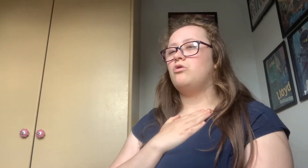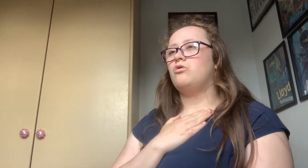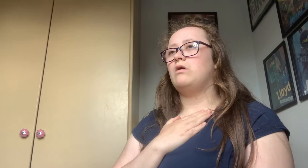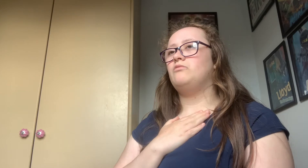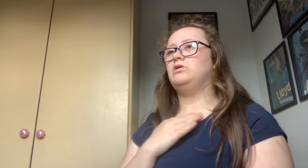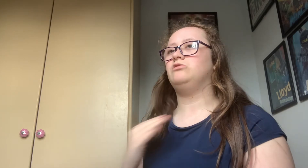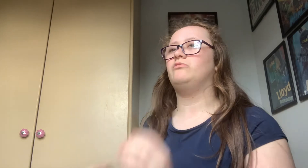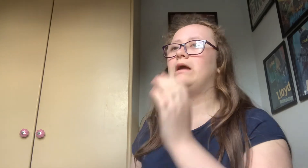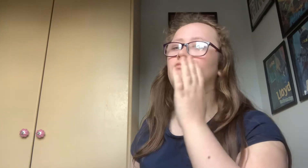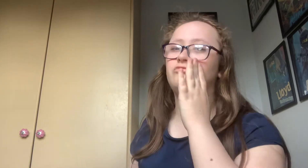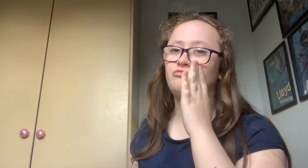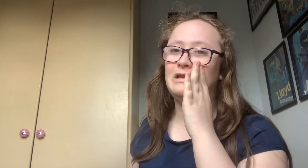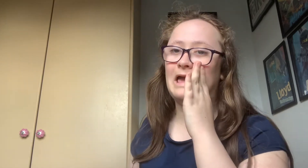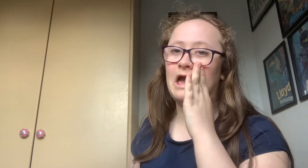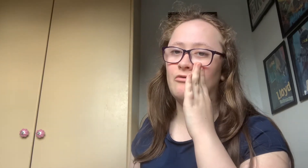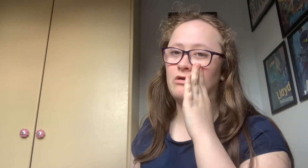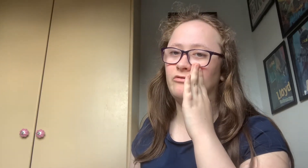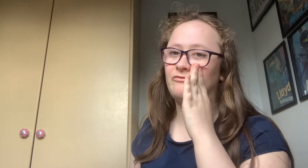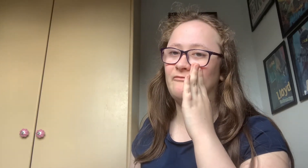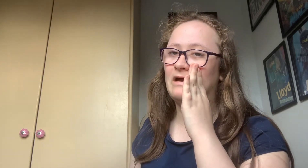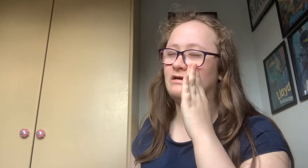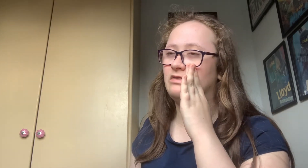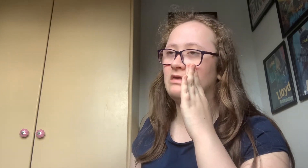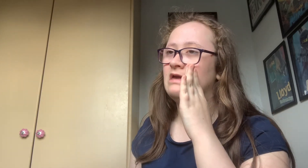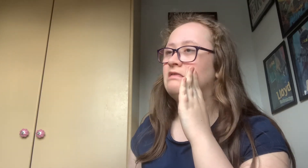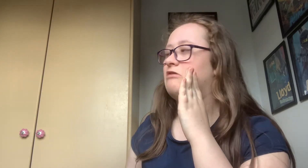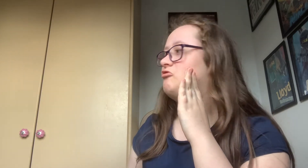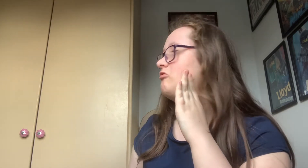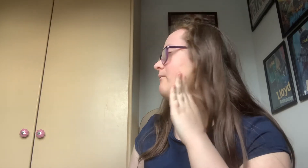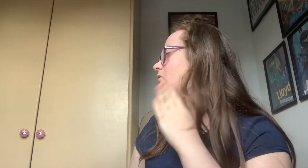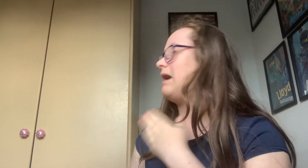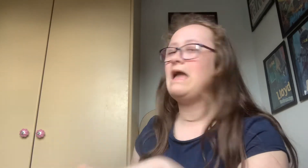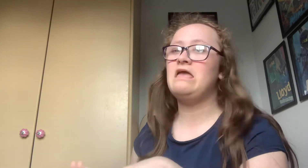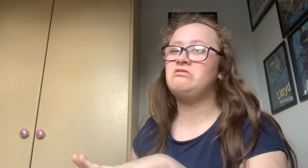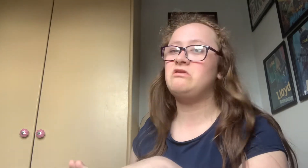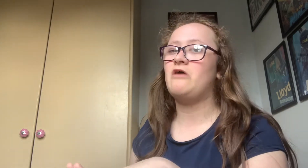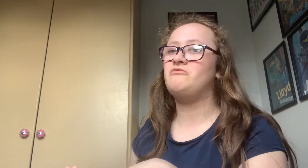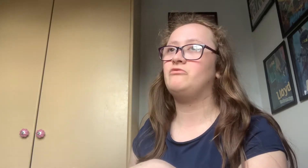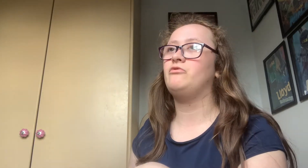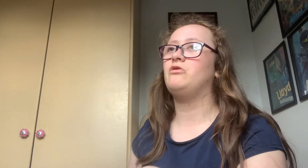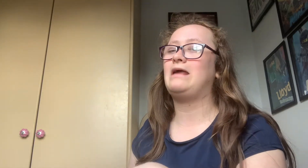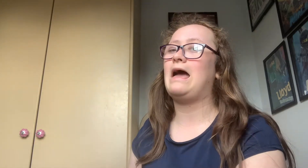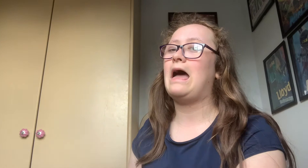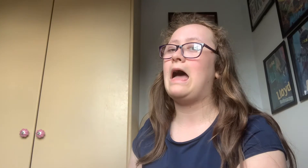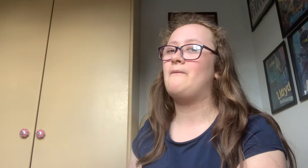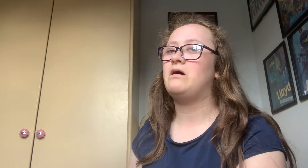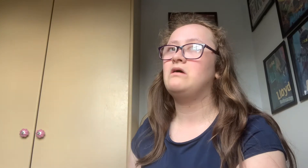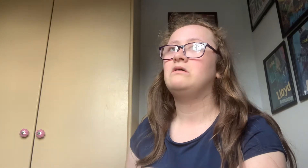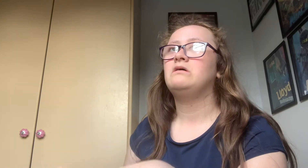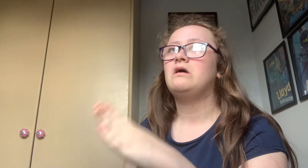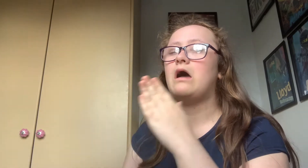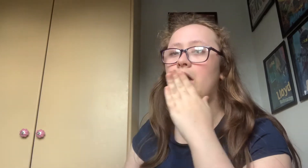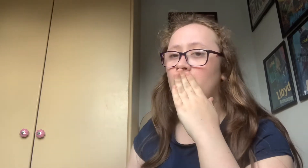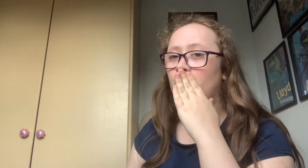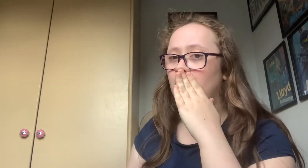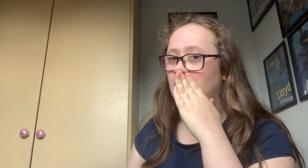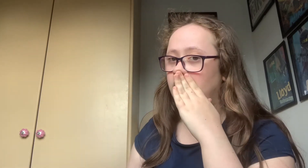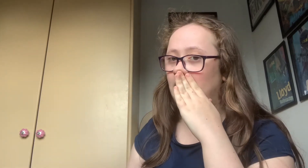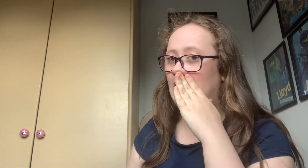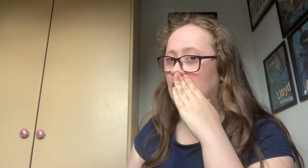I'm really sorry. I'm just really angry because of the fact that Toca Boca isn't a really good app I'm really sorry guys.